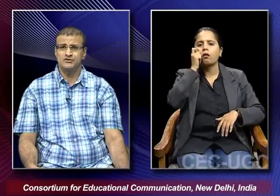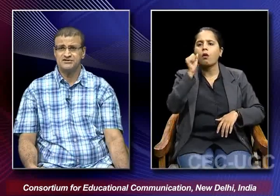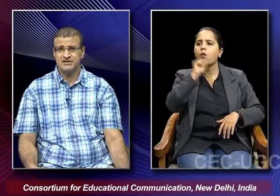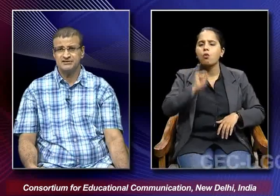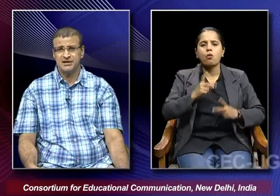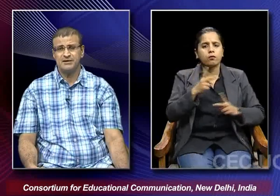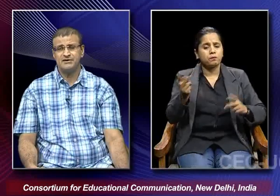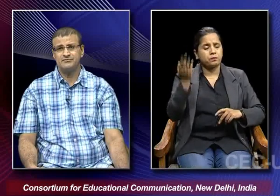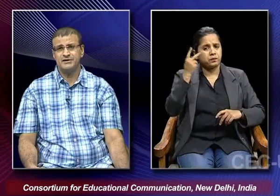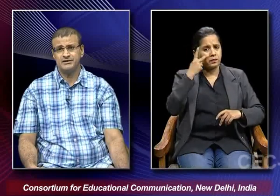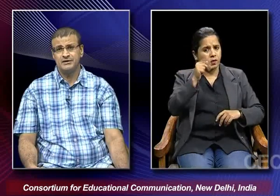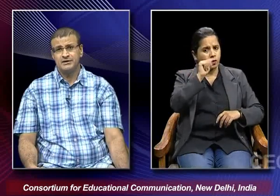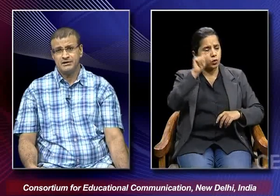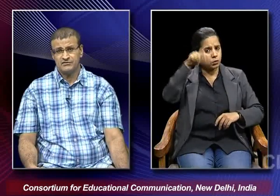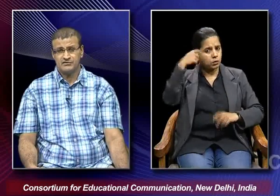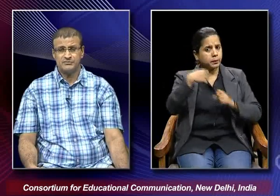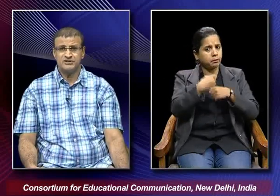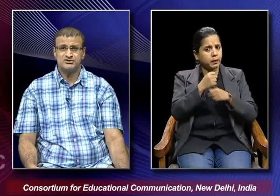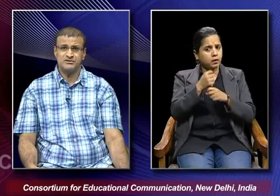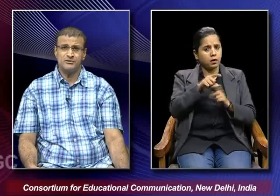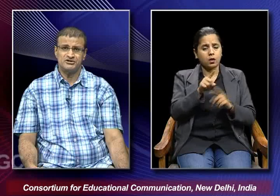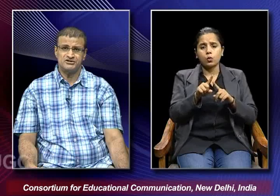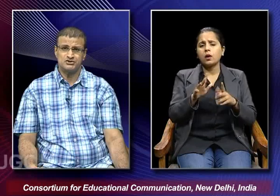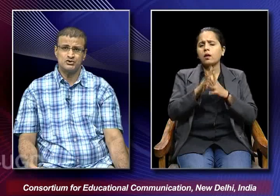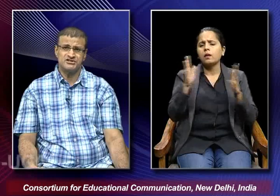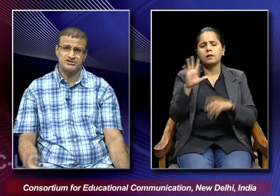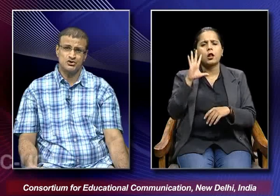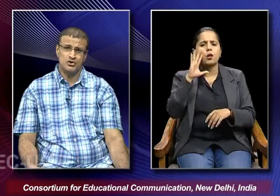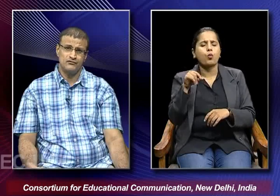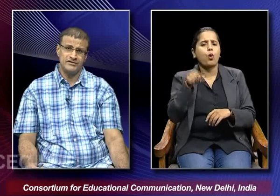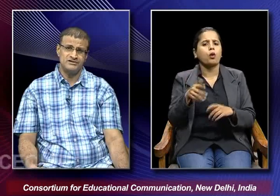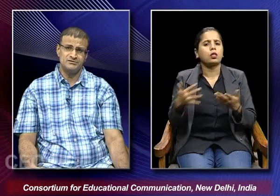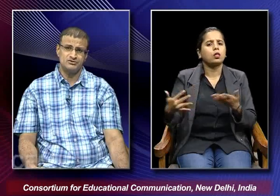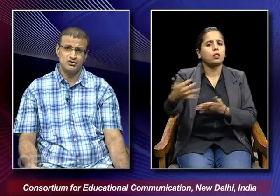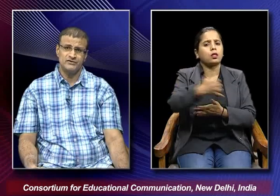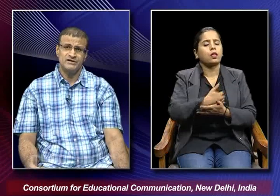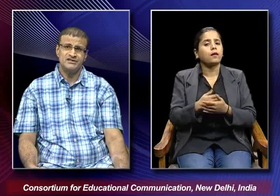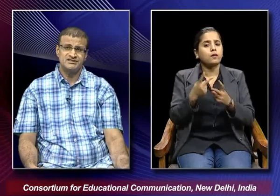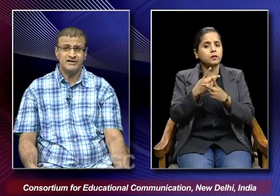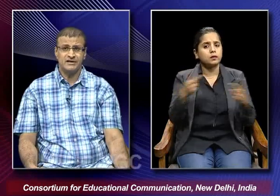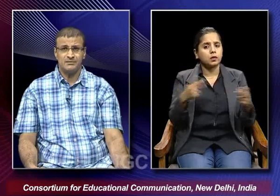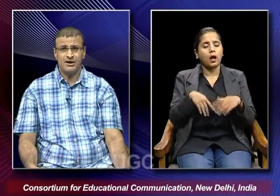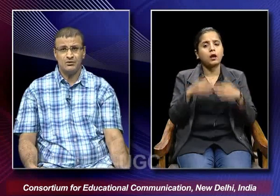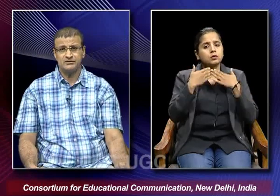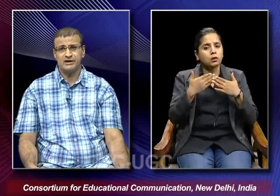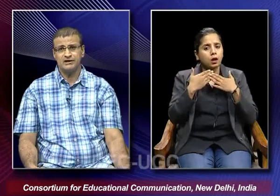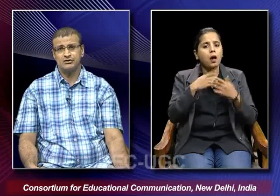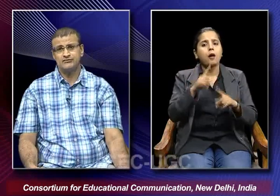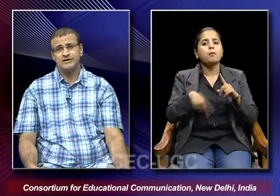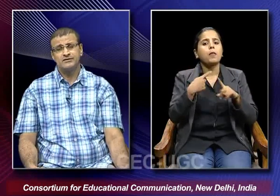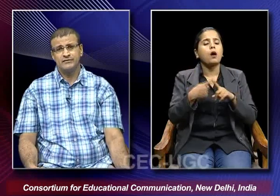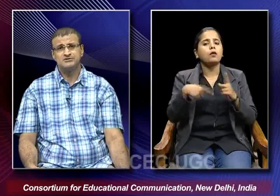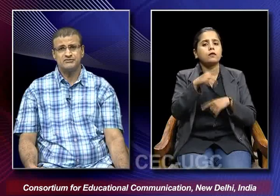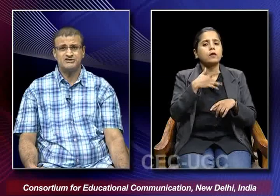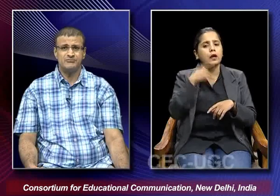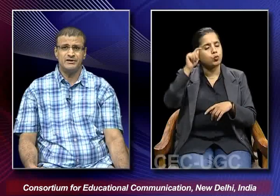films of vishantaram have been one of the most important sources of in terms of studying about the kind of